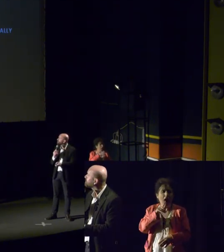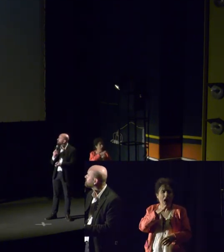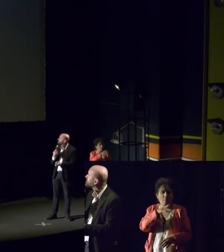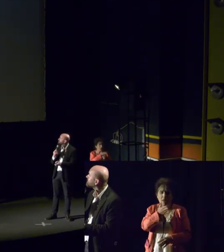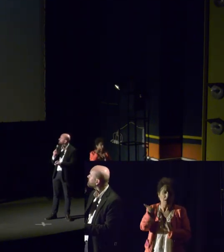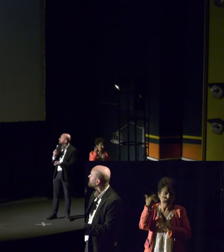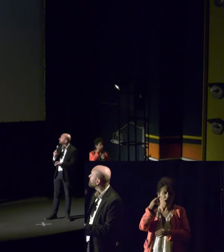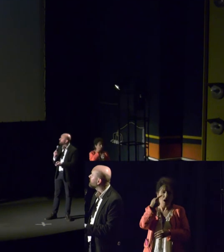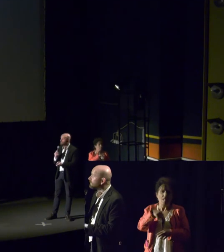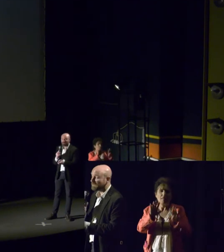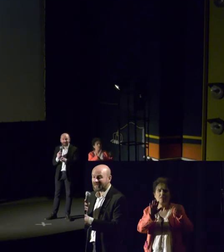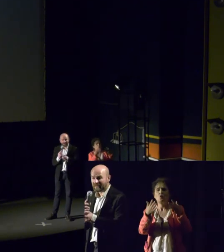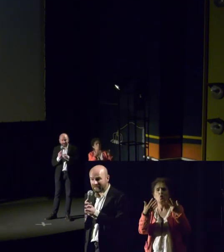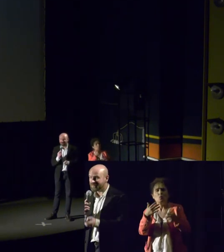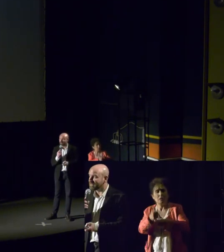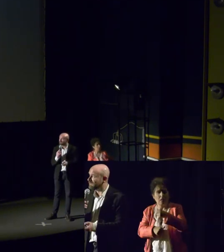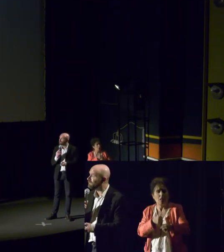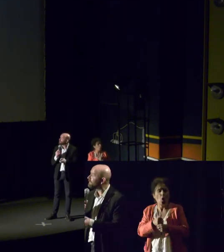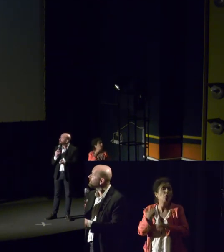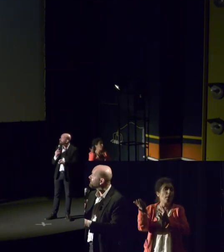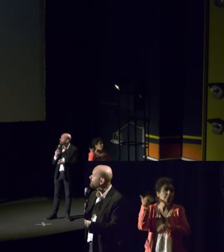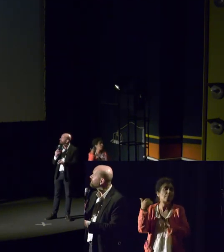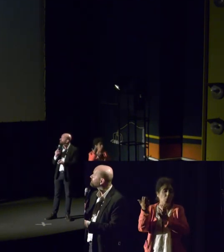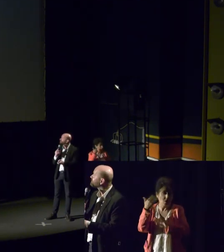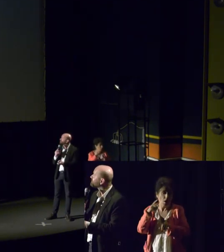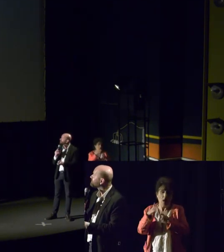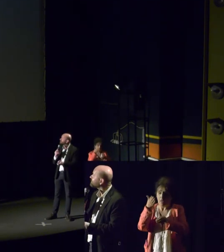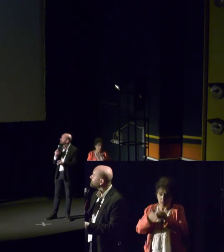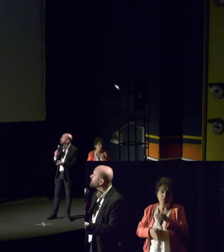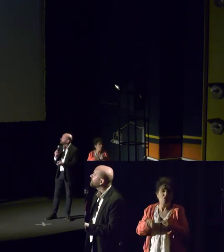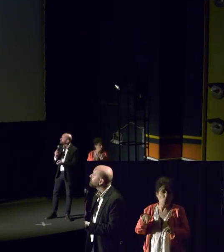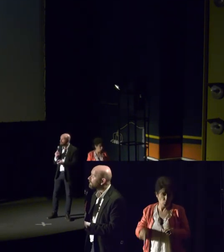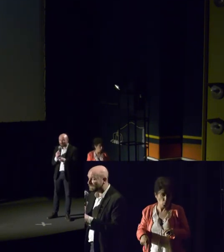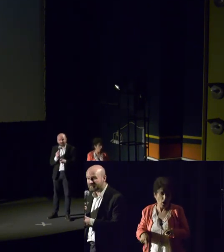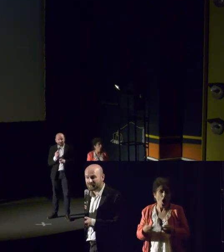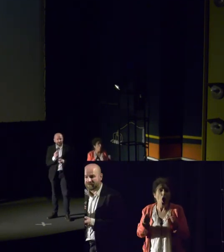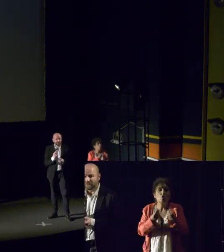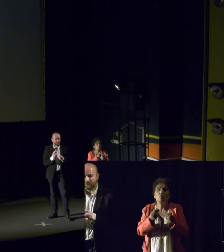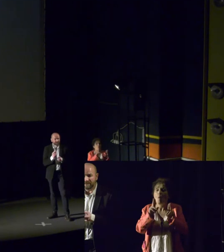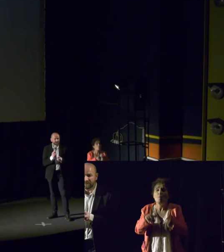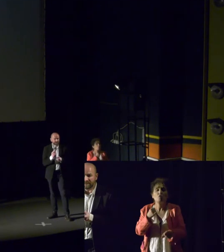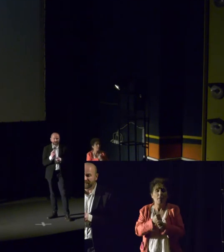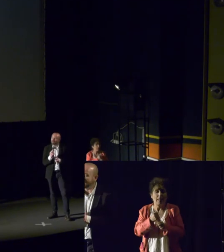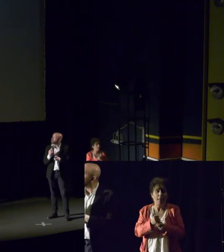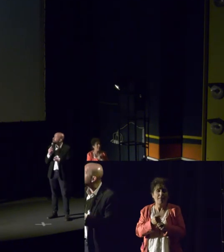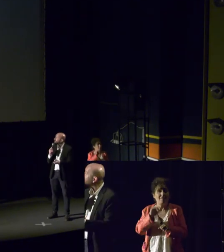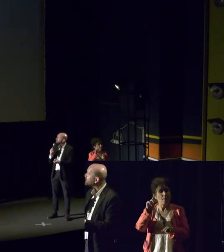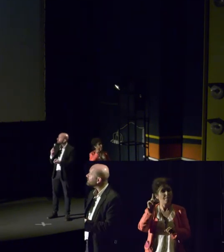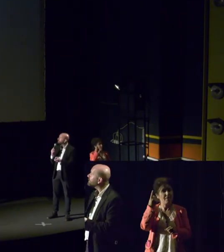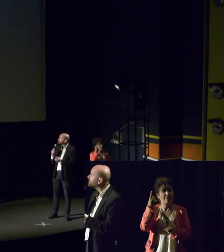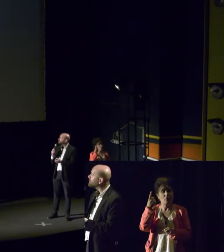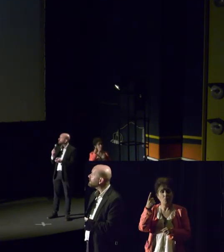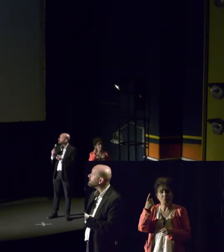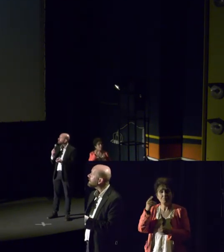learn from. So, I'll end on this. What can we do? So, first of all, we need to recognize the